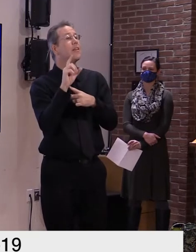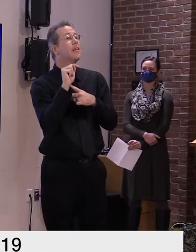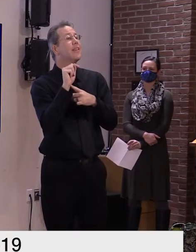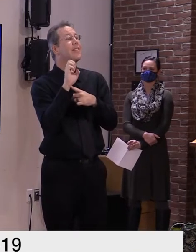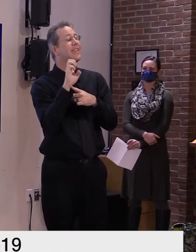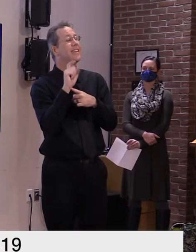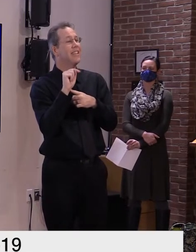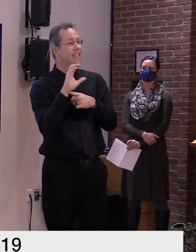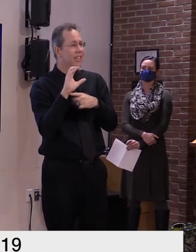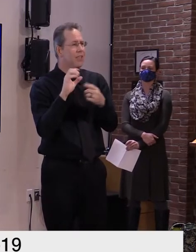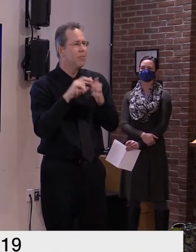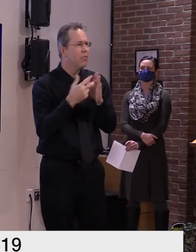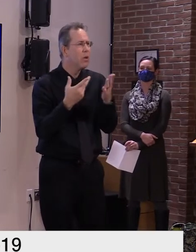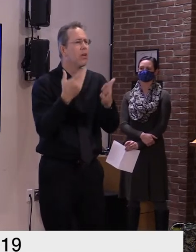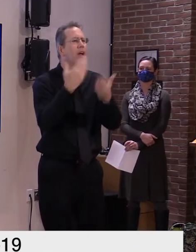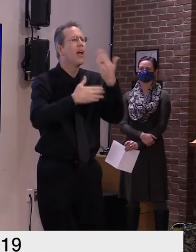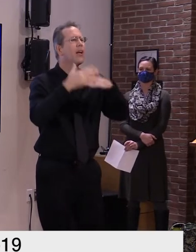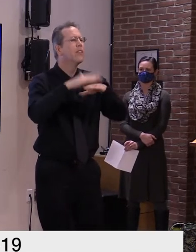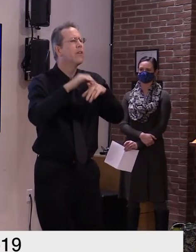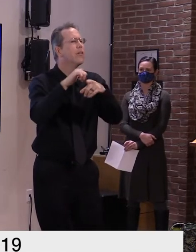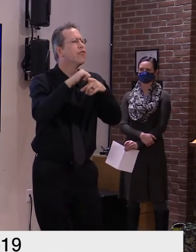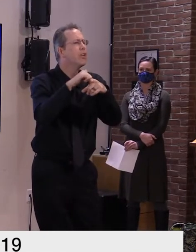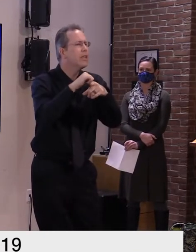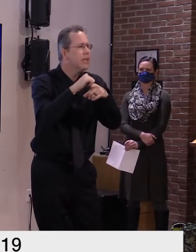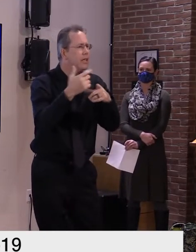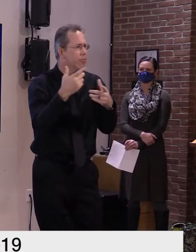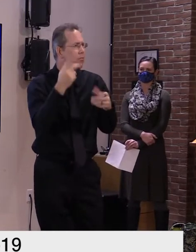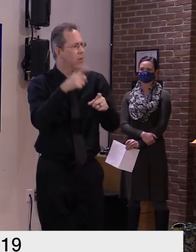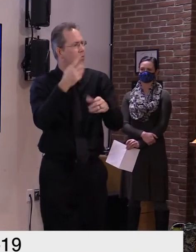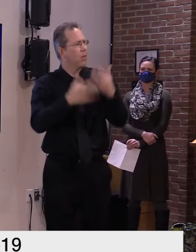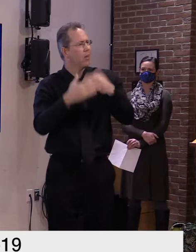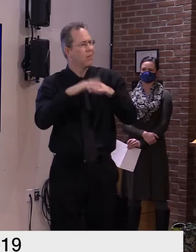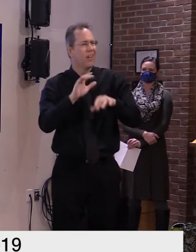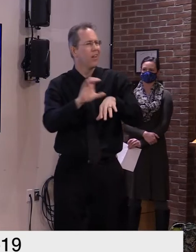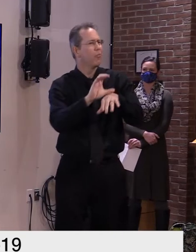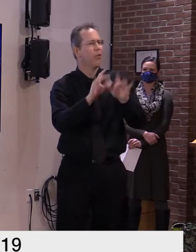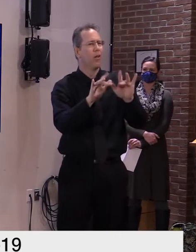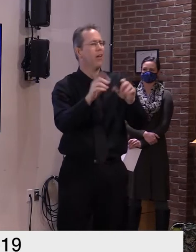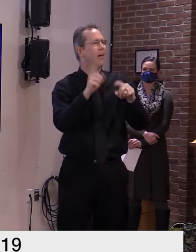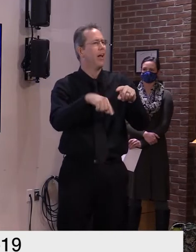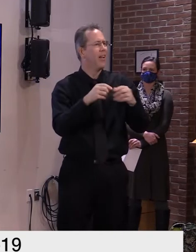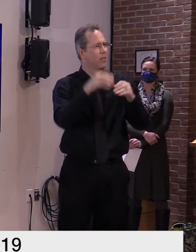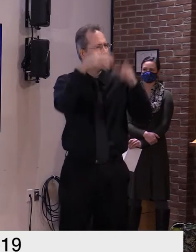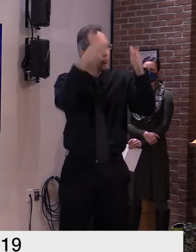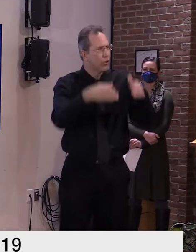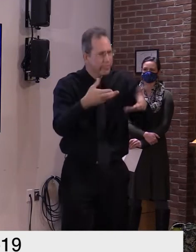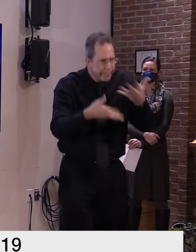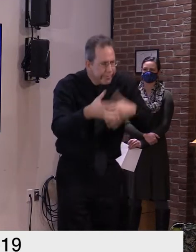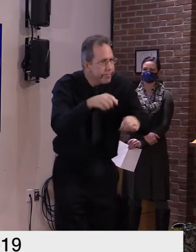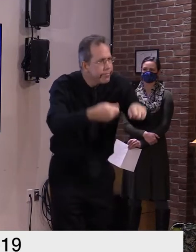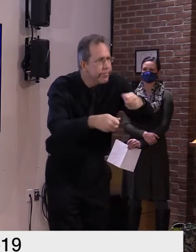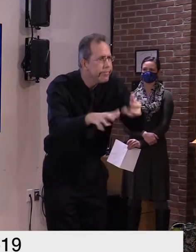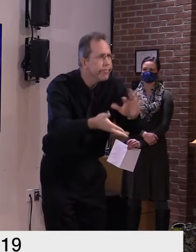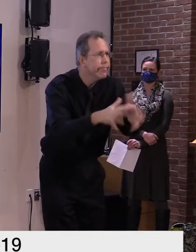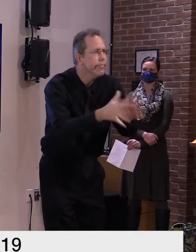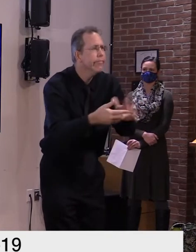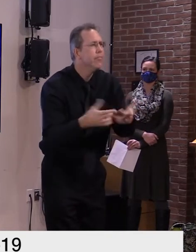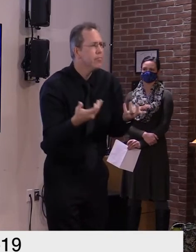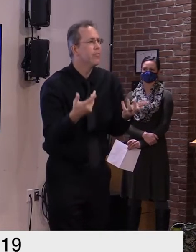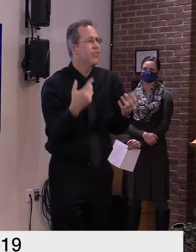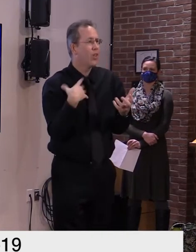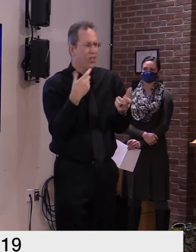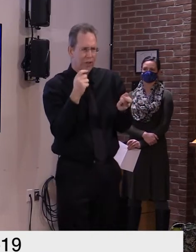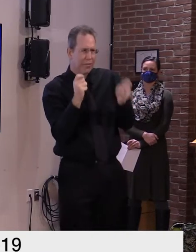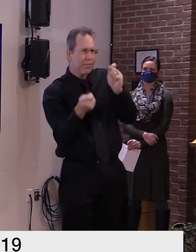education classroom accordingly our cte leaders and educators have had to pivot uniquely to create instructional paradigms and